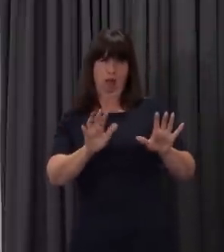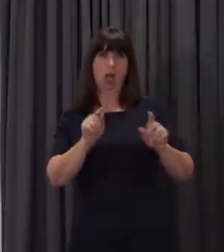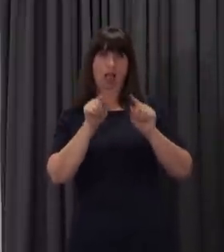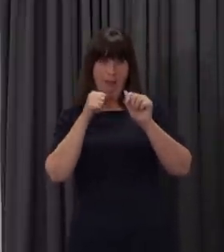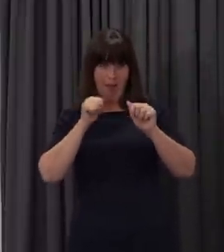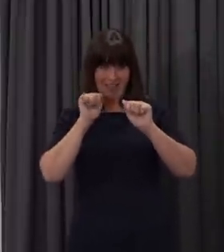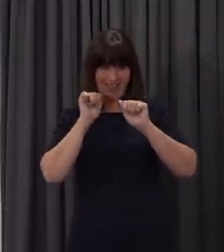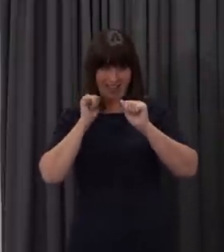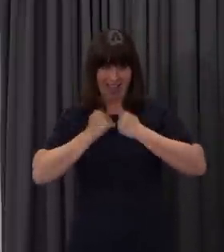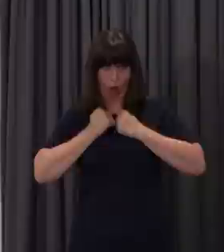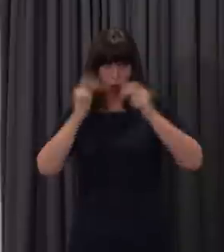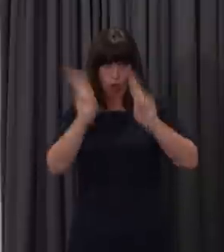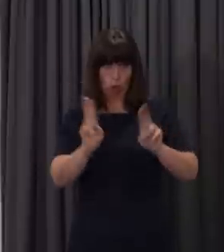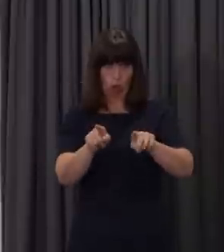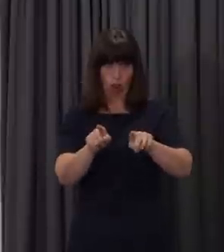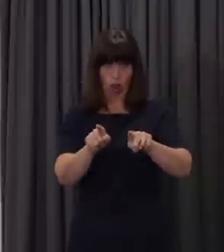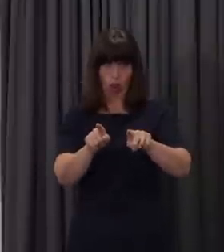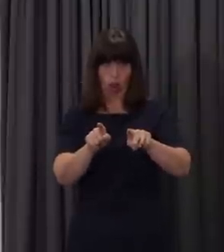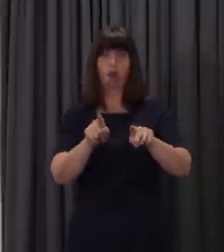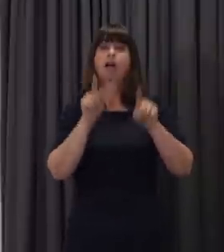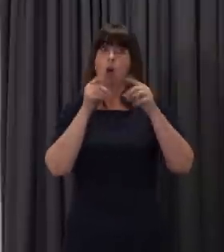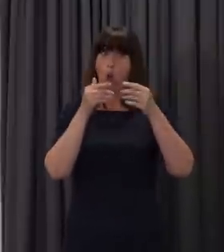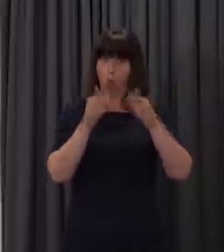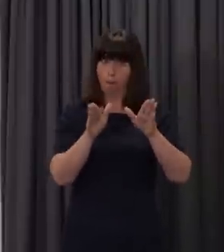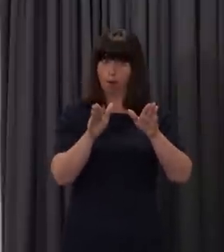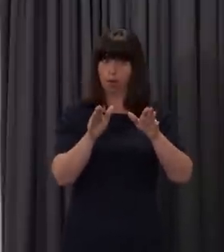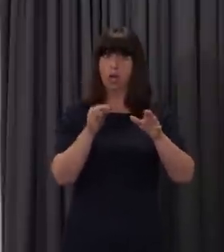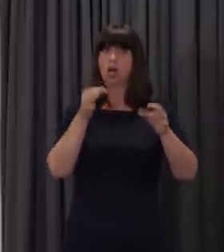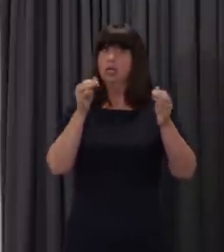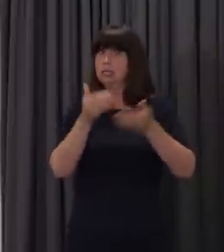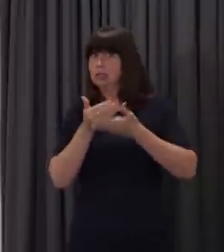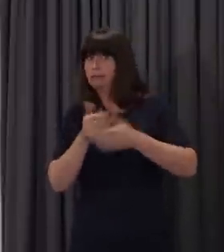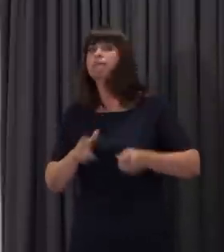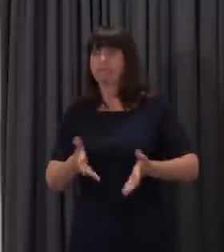school. And we are availing them of an opportunity to do that now.